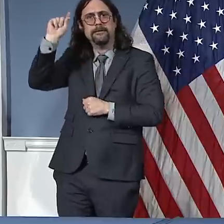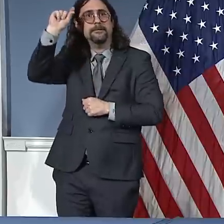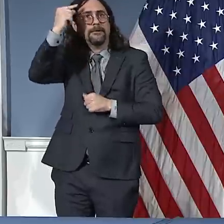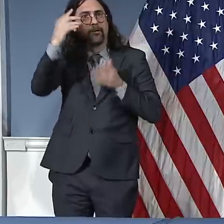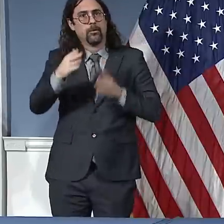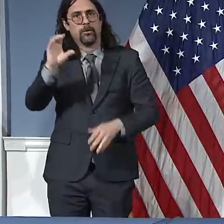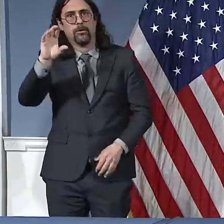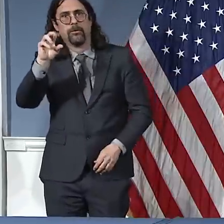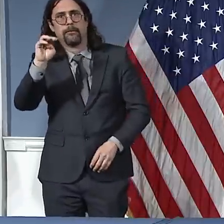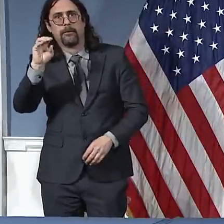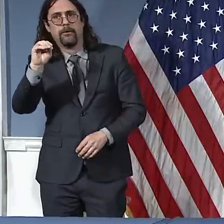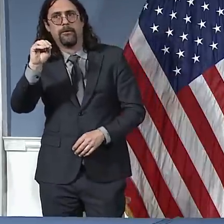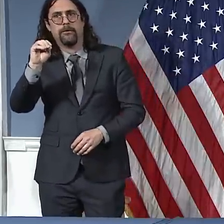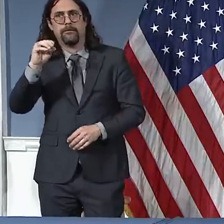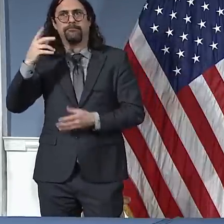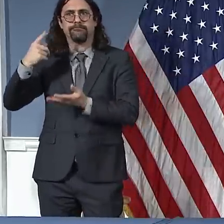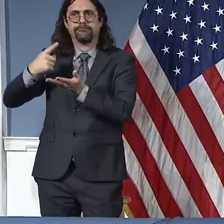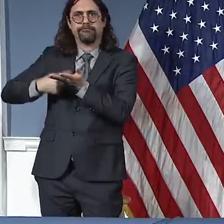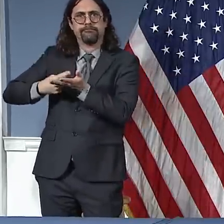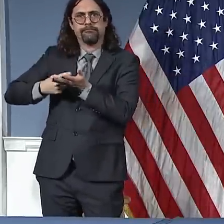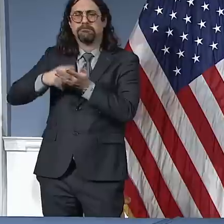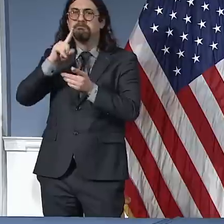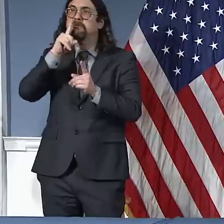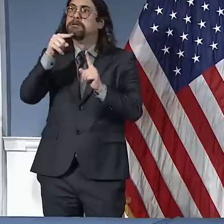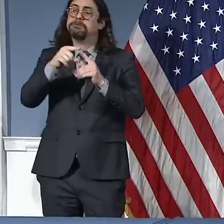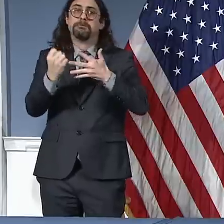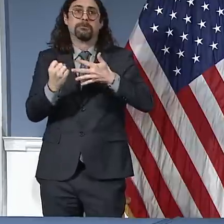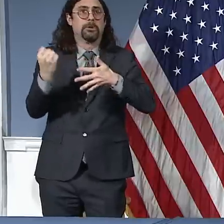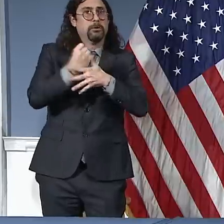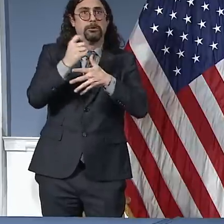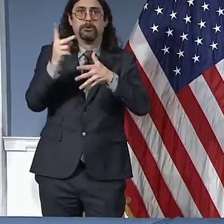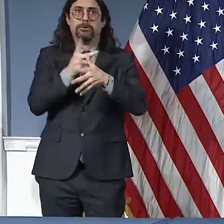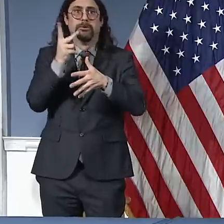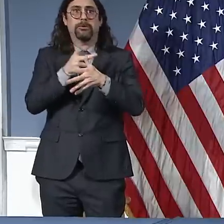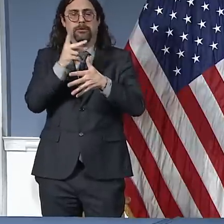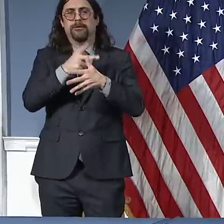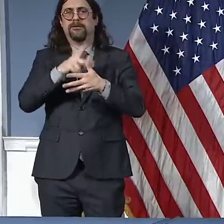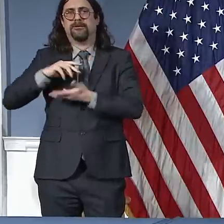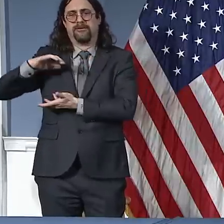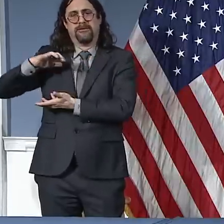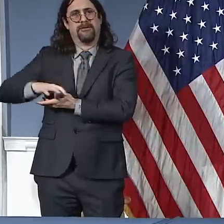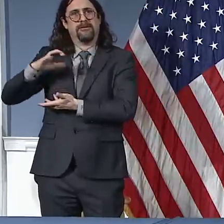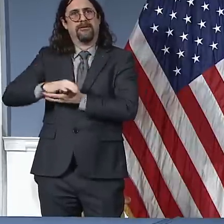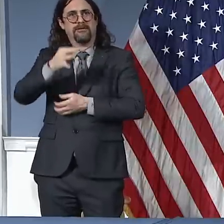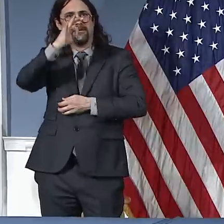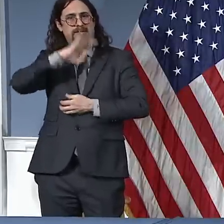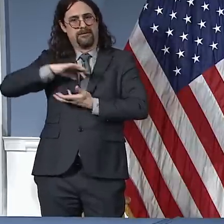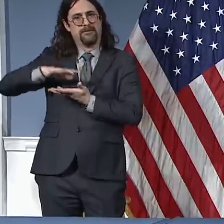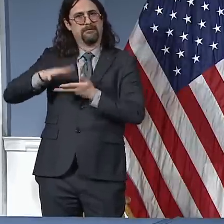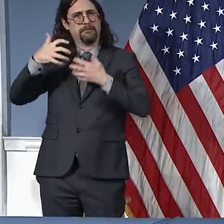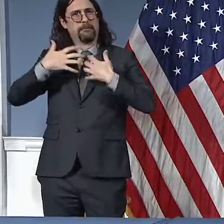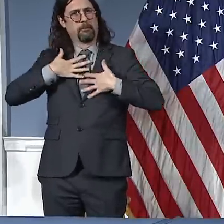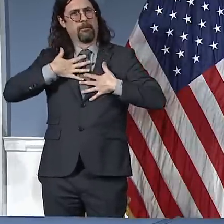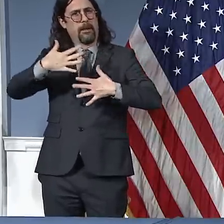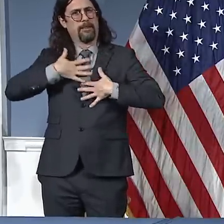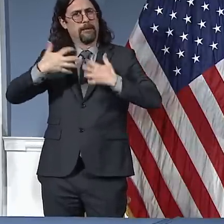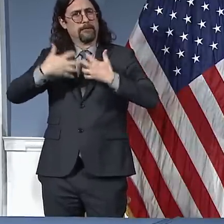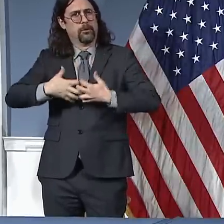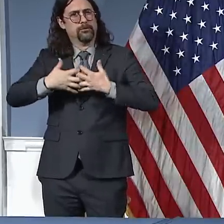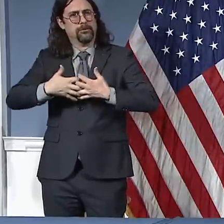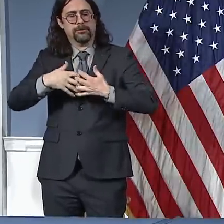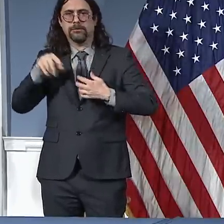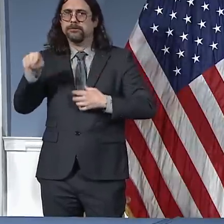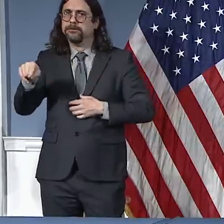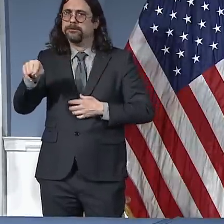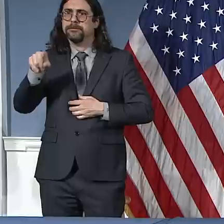lives, this city must have the ventilators we need. They are all over this country. We've